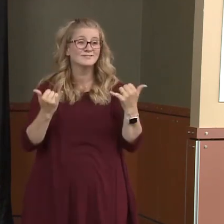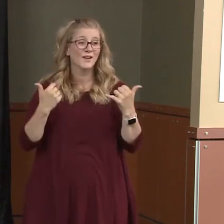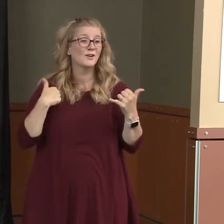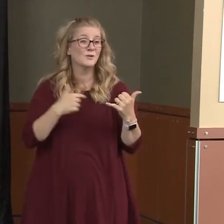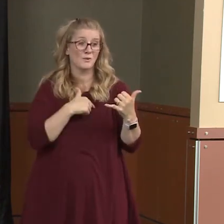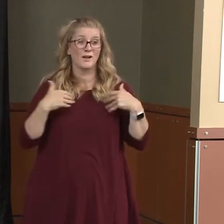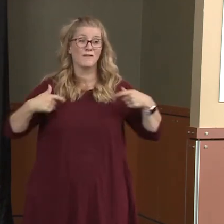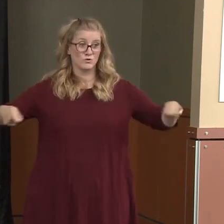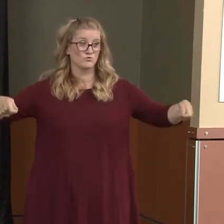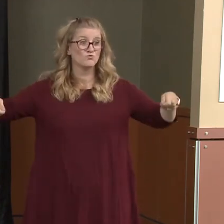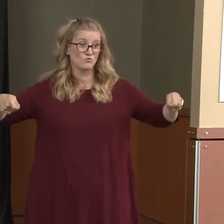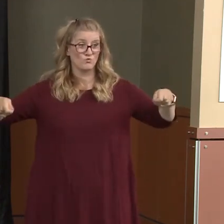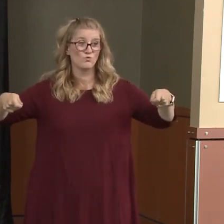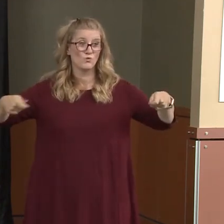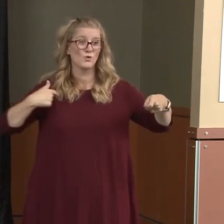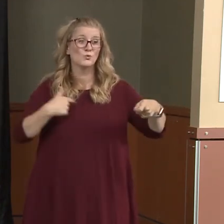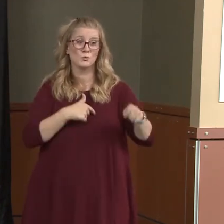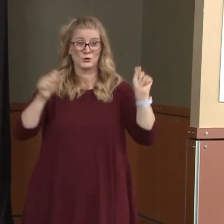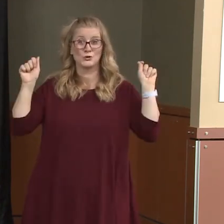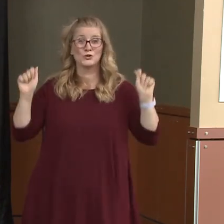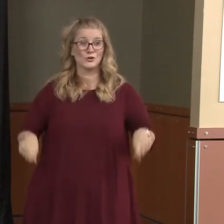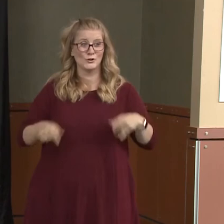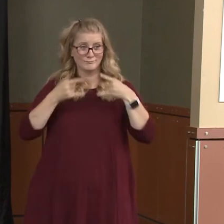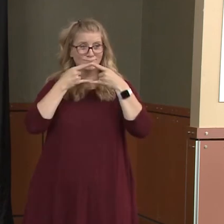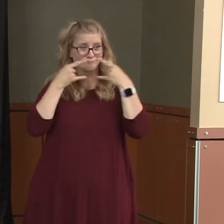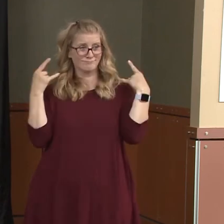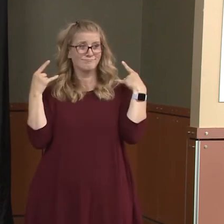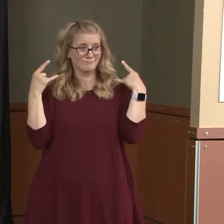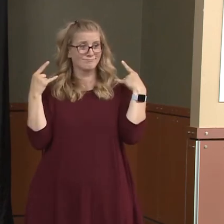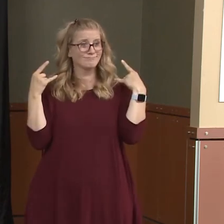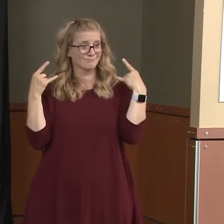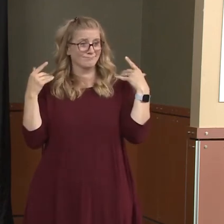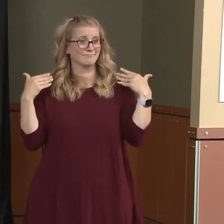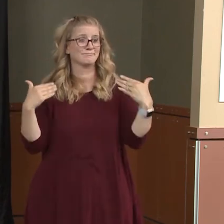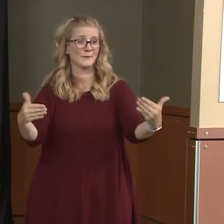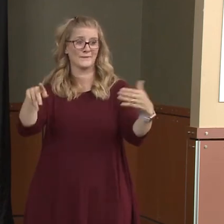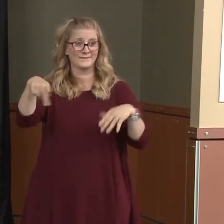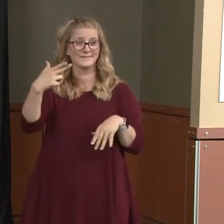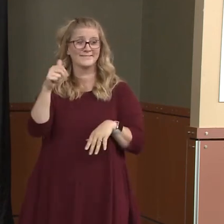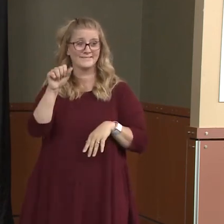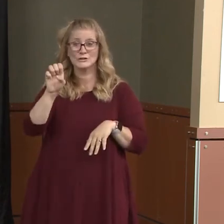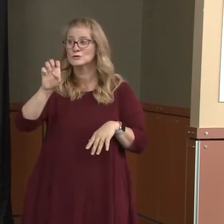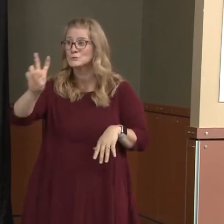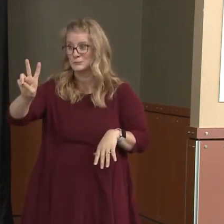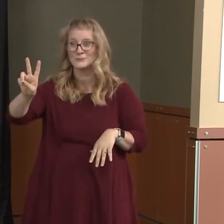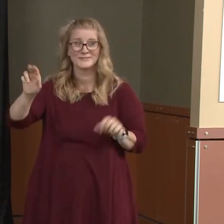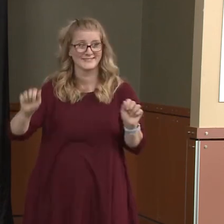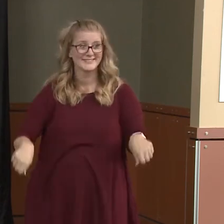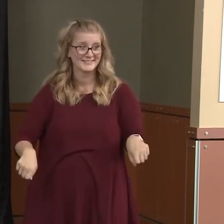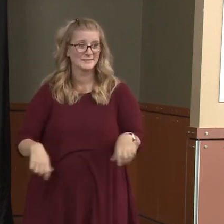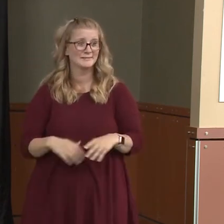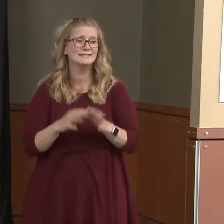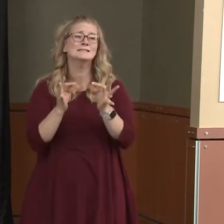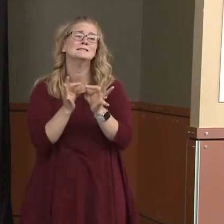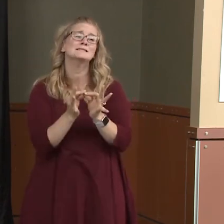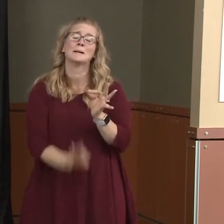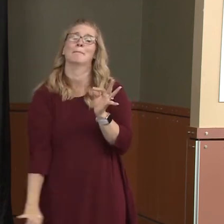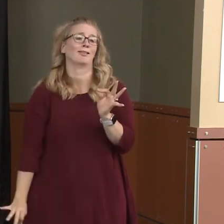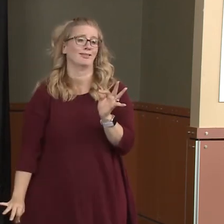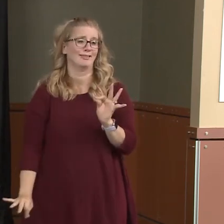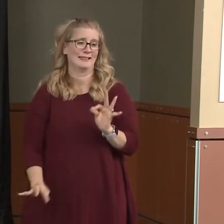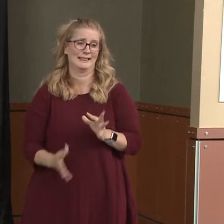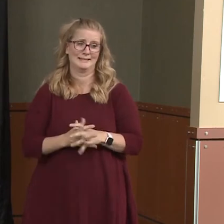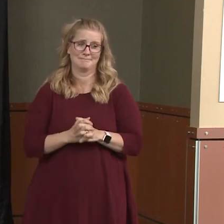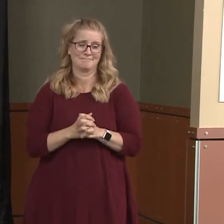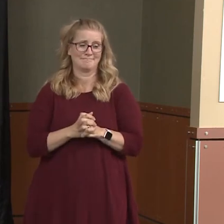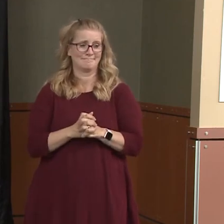to help move us forward into Phase 2. So, it's a simple thing that we're asking you to do. As Commissioner Packhead said, it's a simple